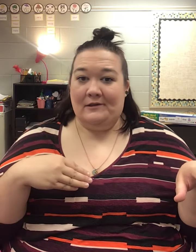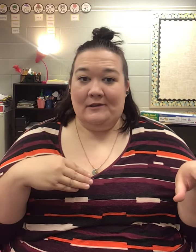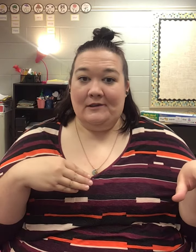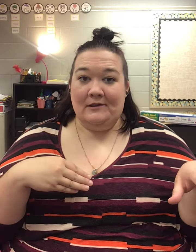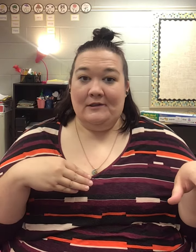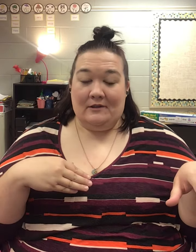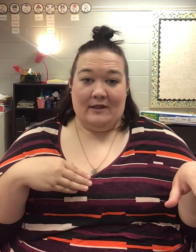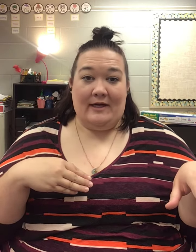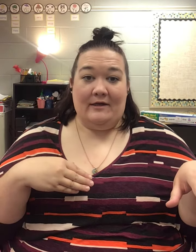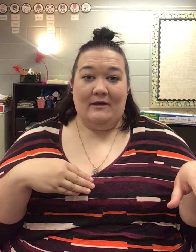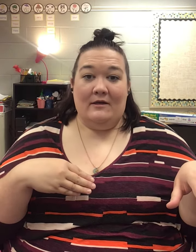Okay?